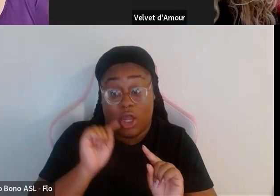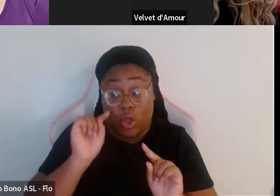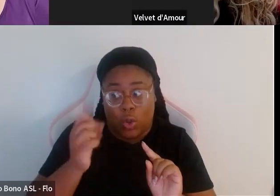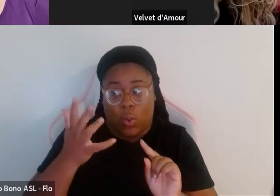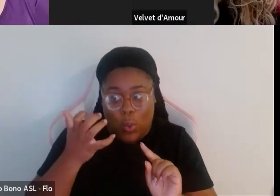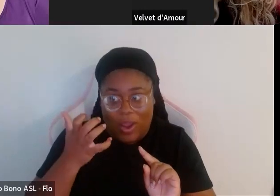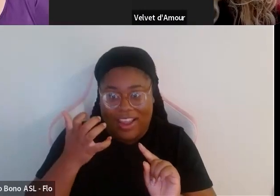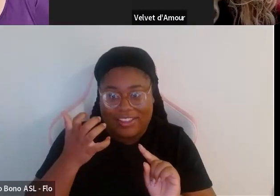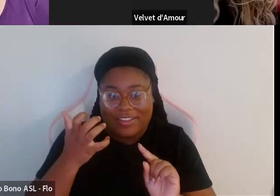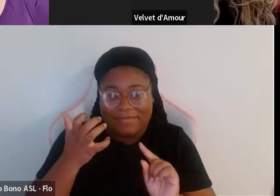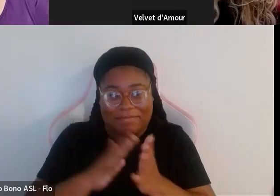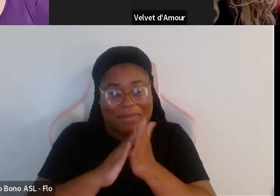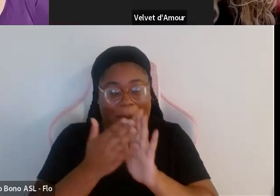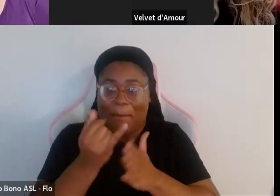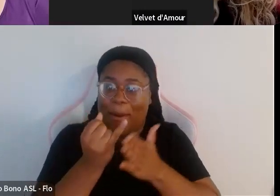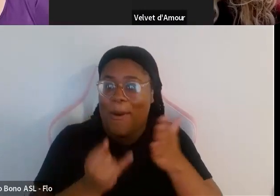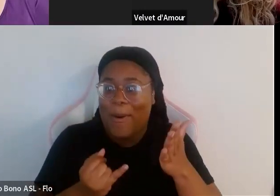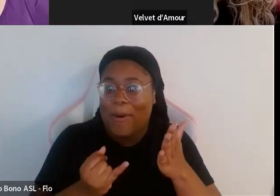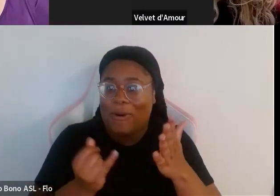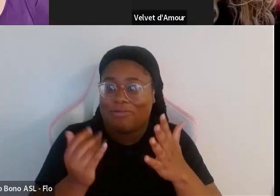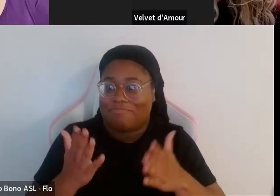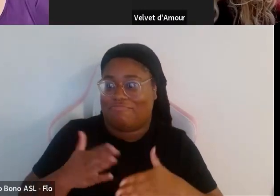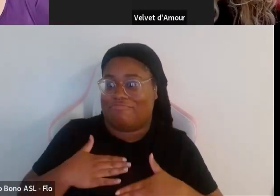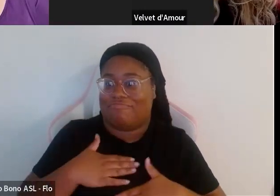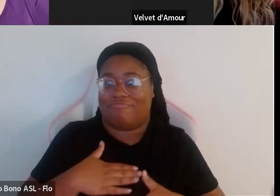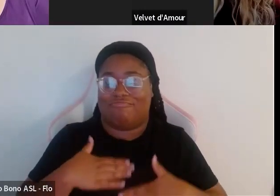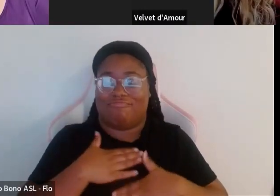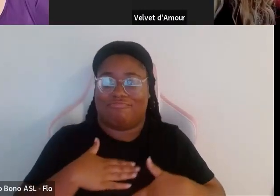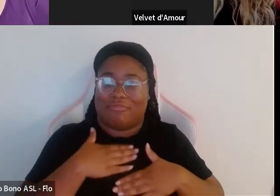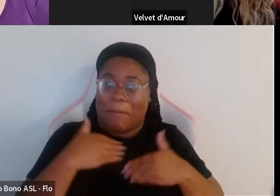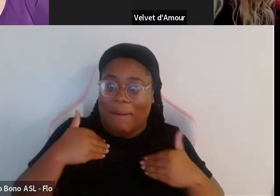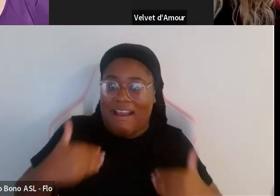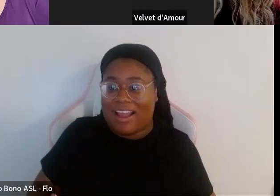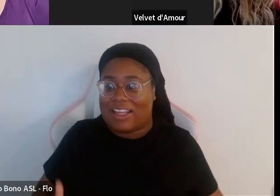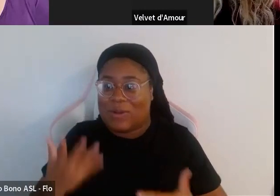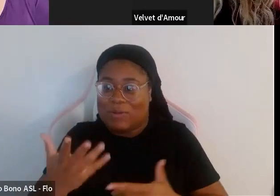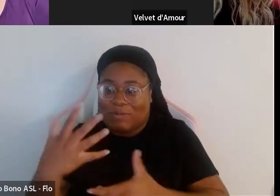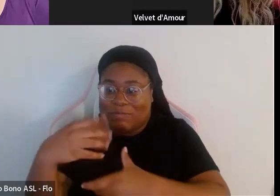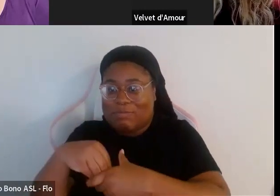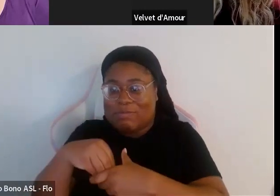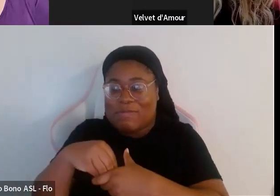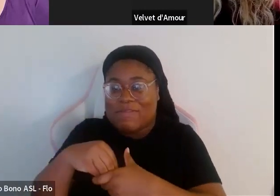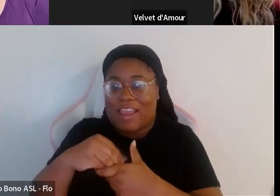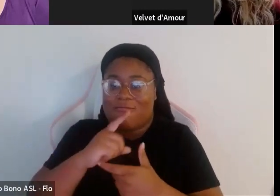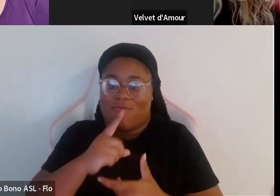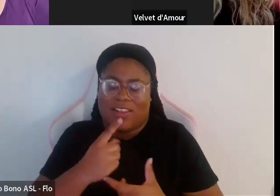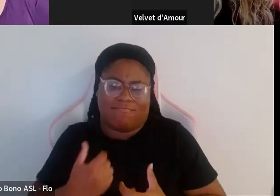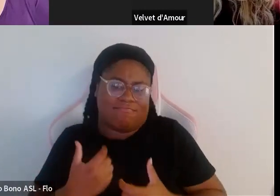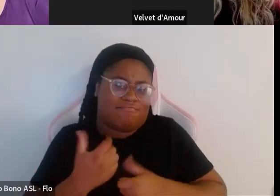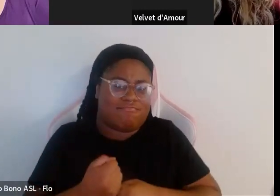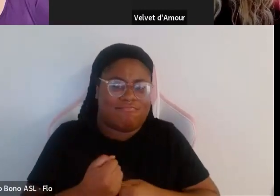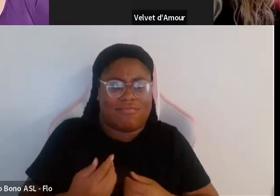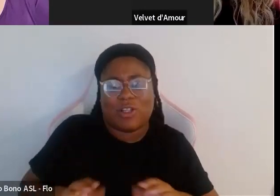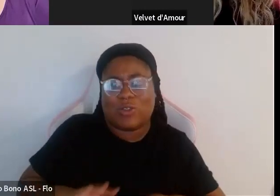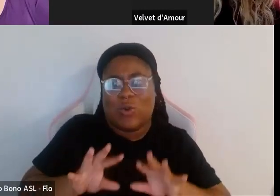make yourself a piece of art if you want to enjoy the body you're in and and adorning it in however you see